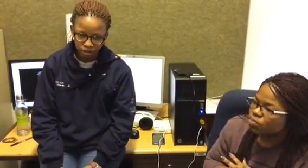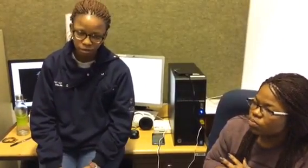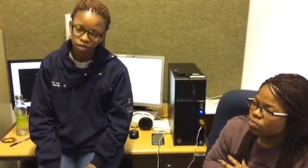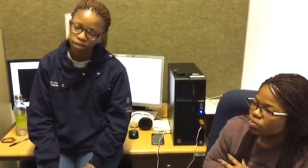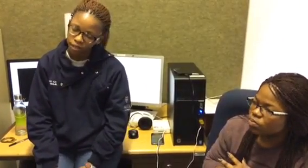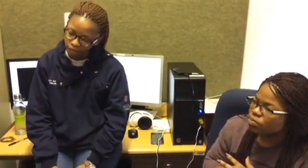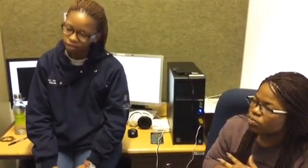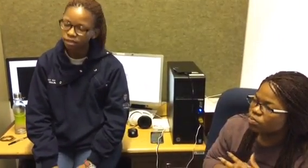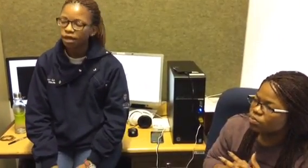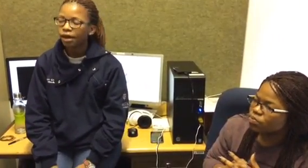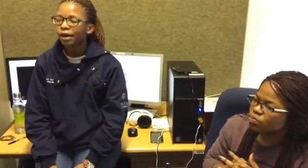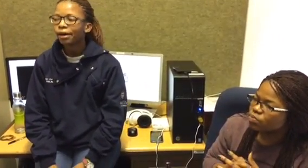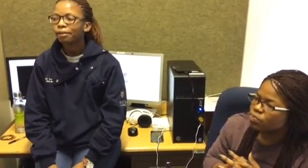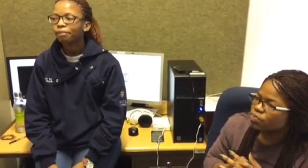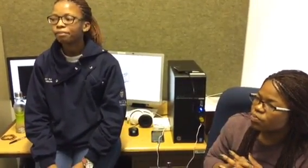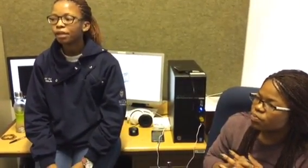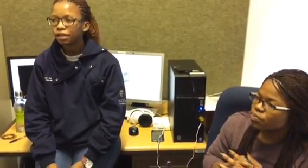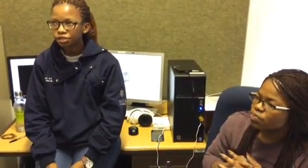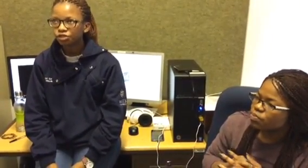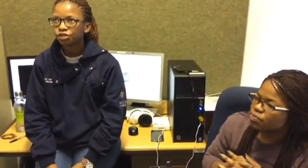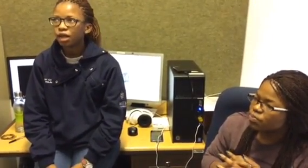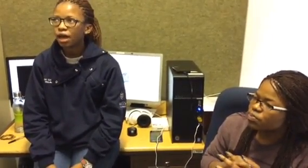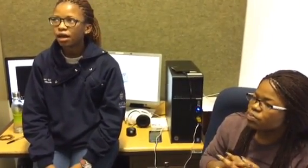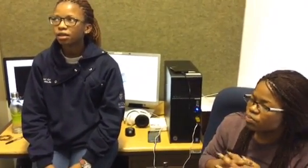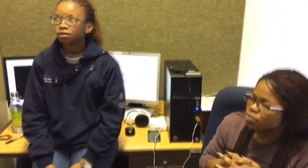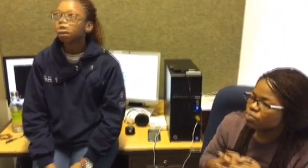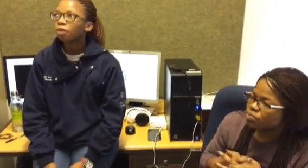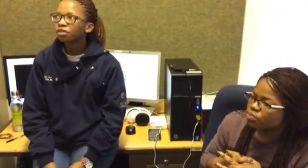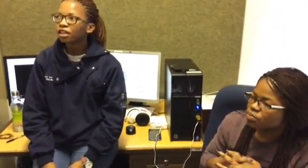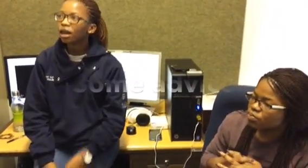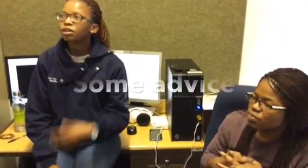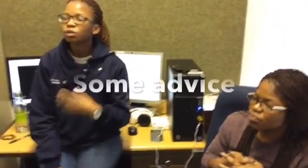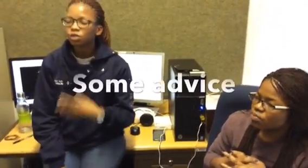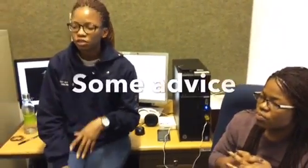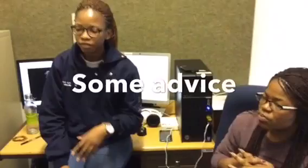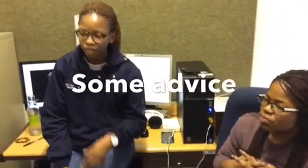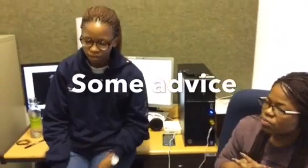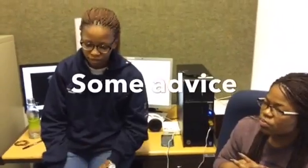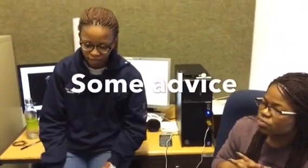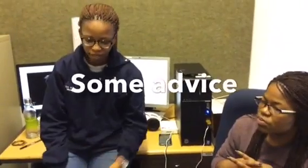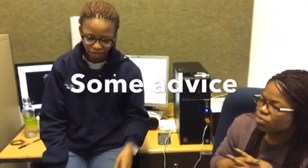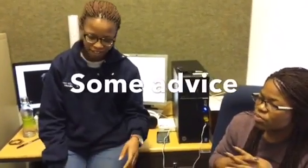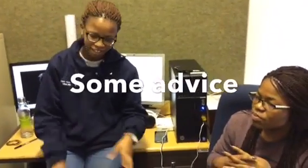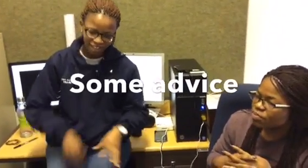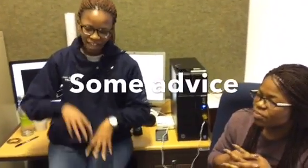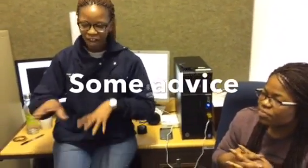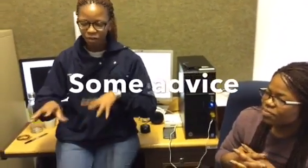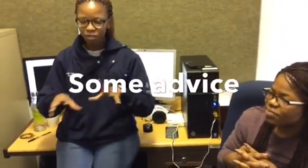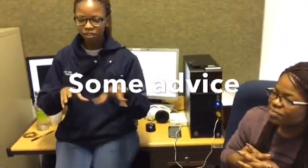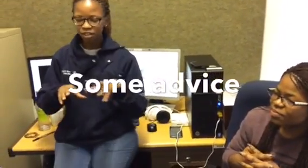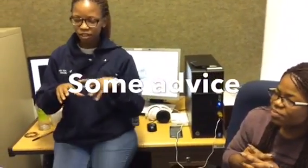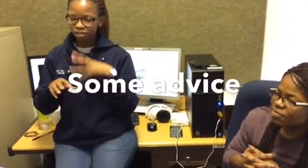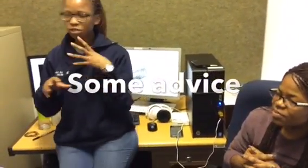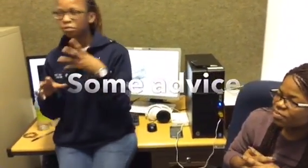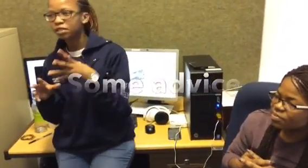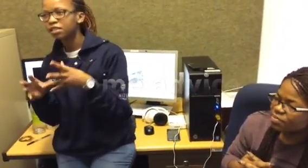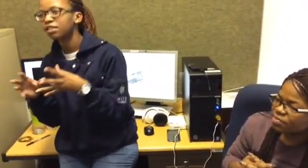demand in that um industry and the one thing i'd also advise because i i was you must